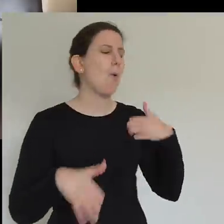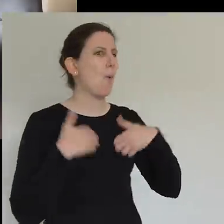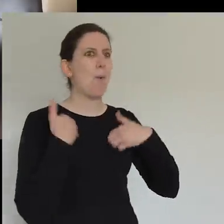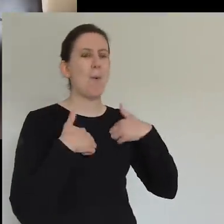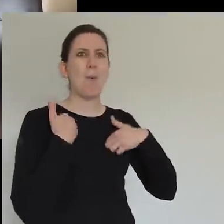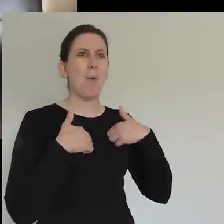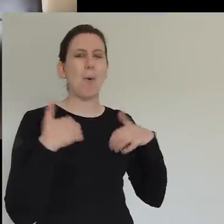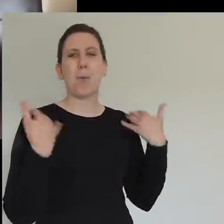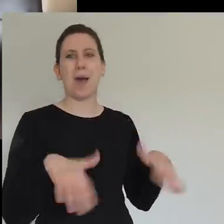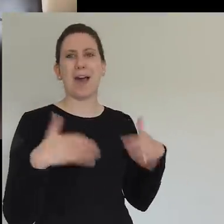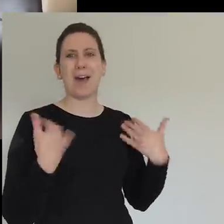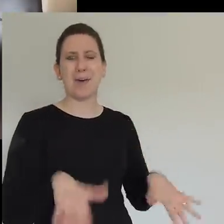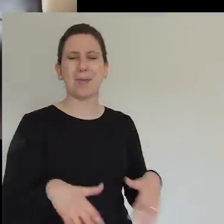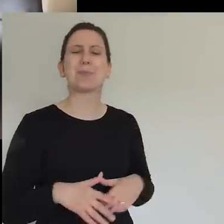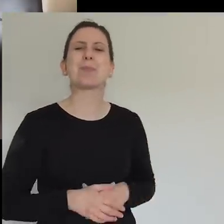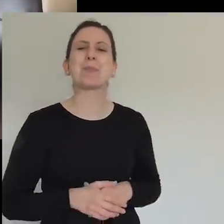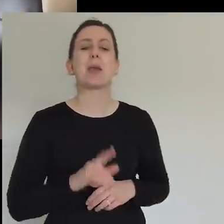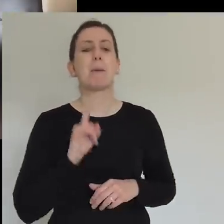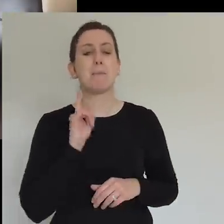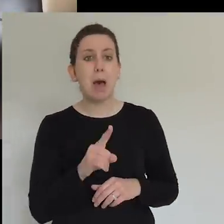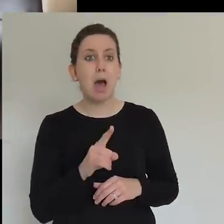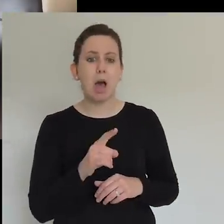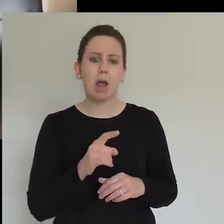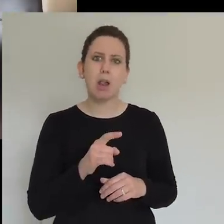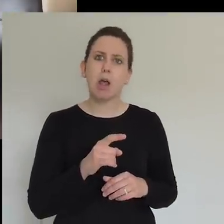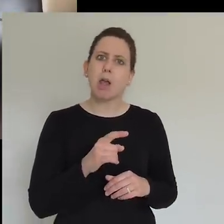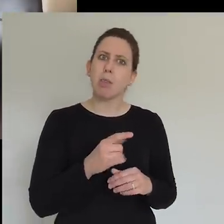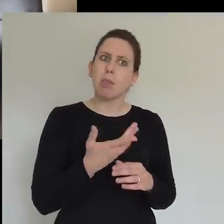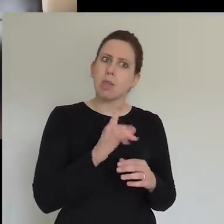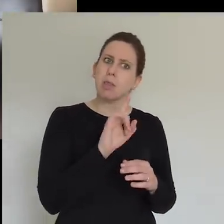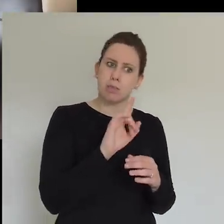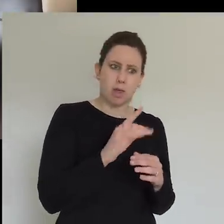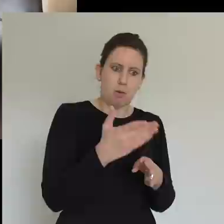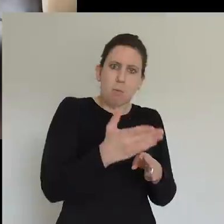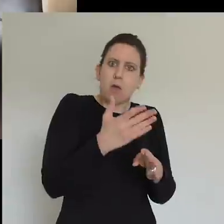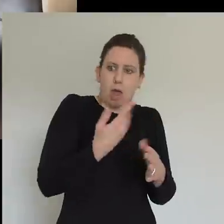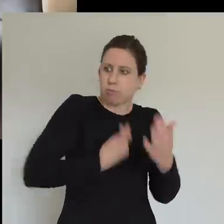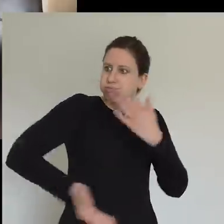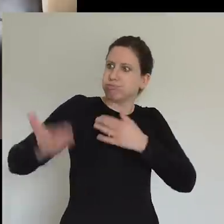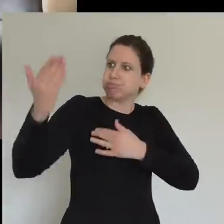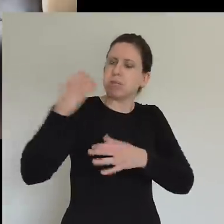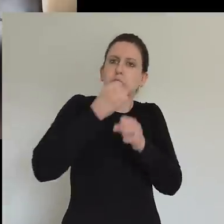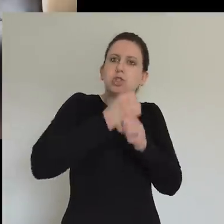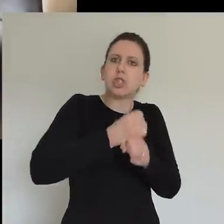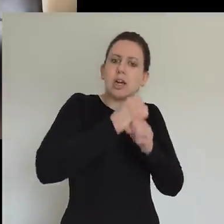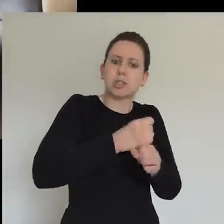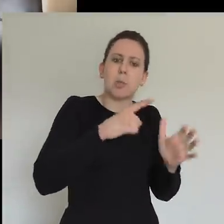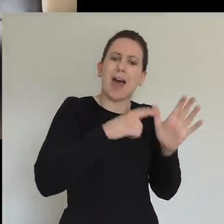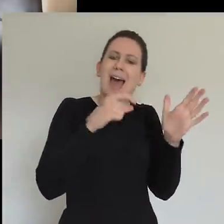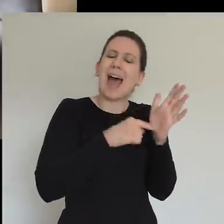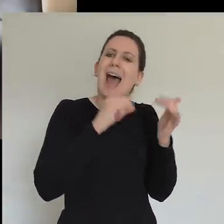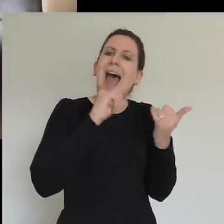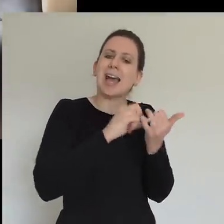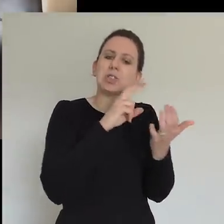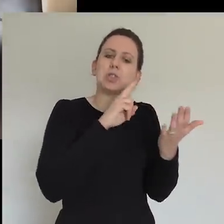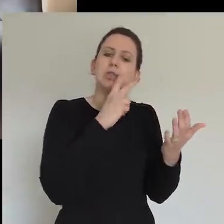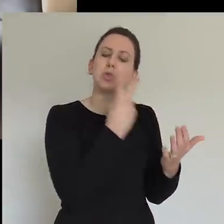of the early church were quite simple. There's four things. In Acts 2, verse 42, 42, it says, they devoted themselves to the apostles'